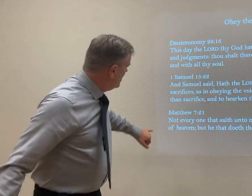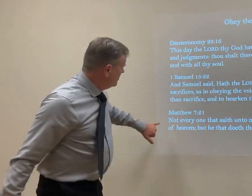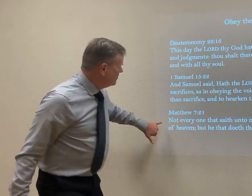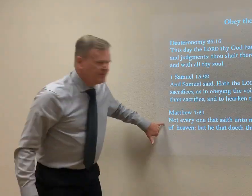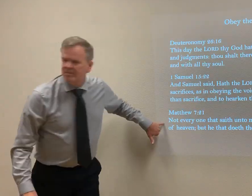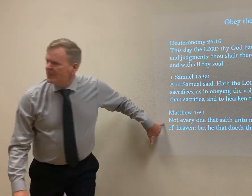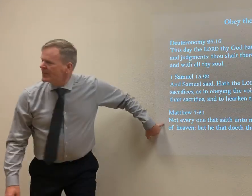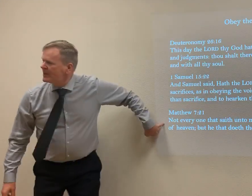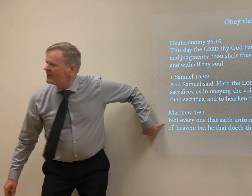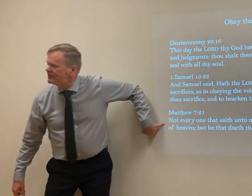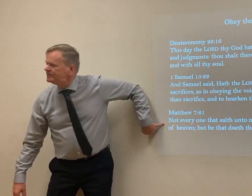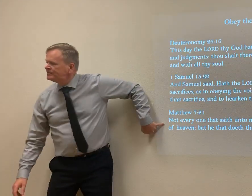721. 821.